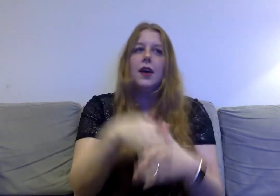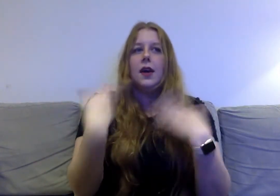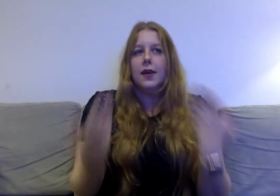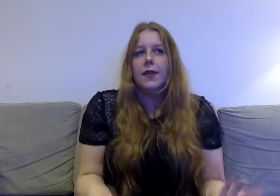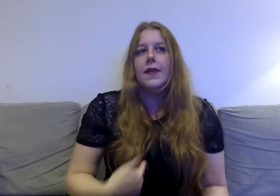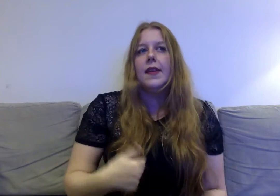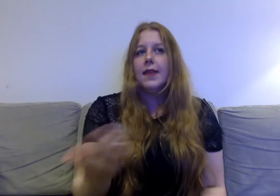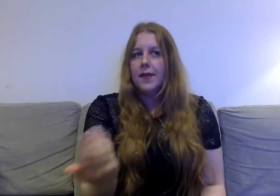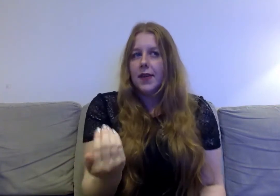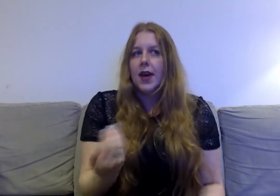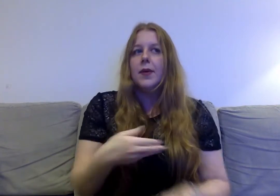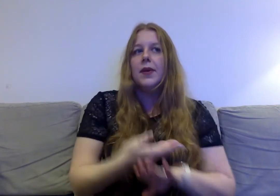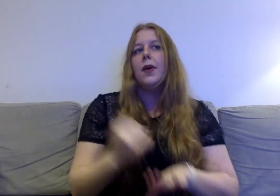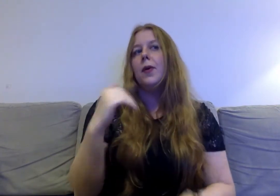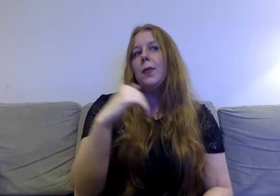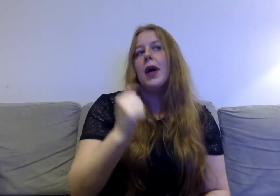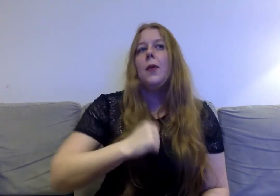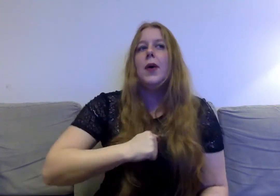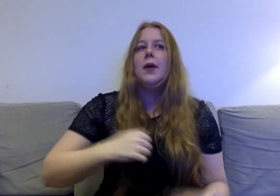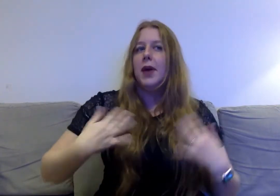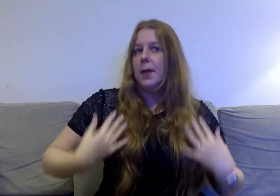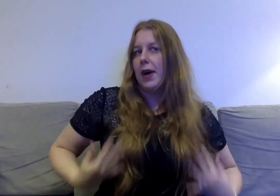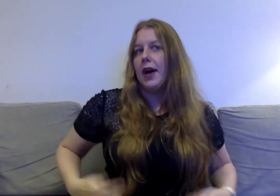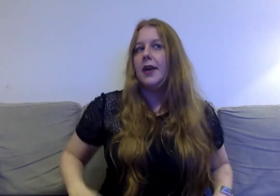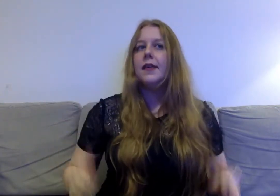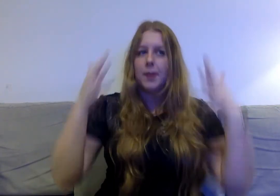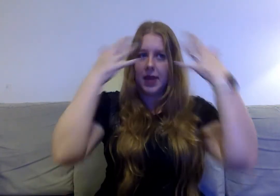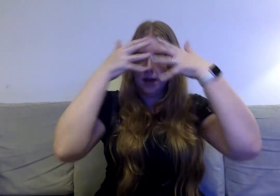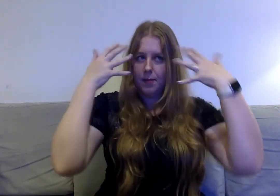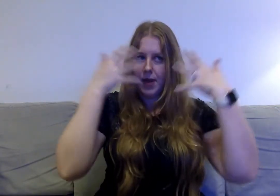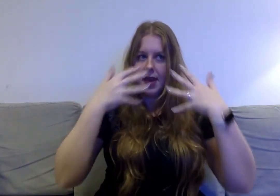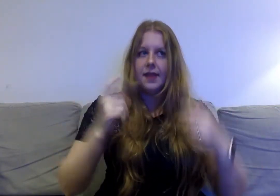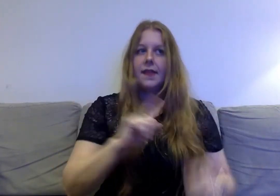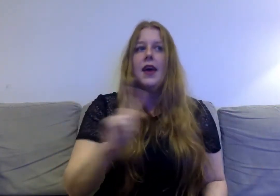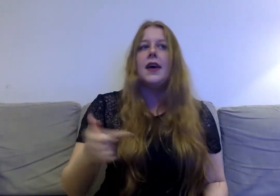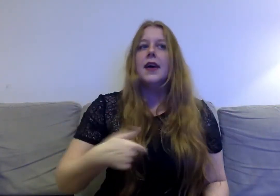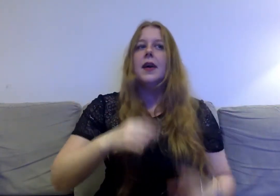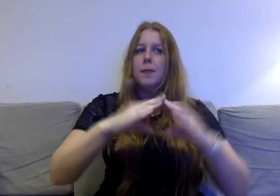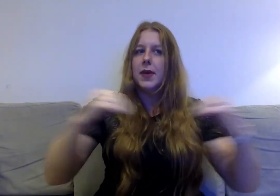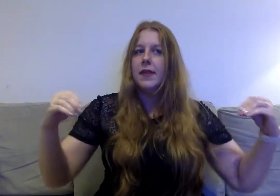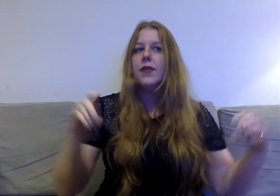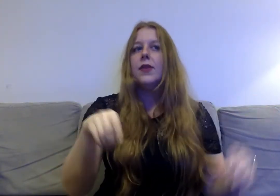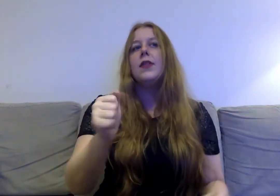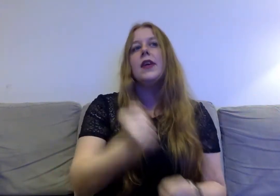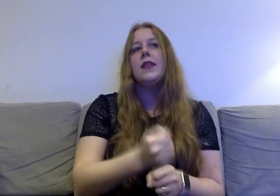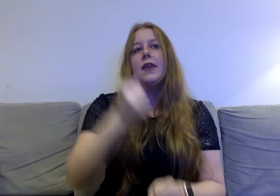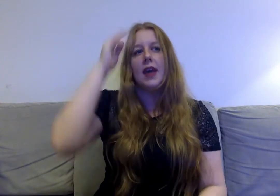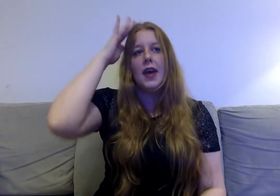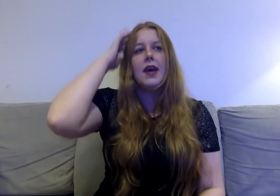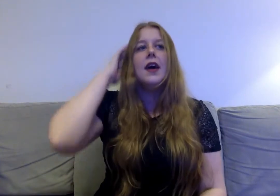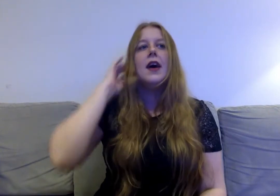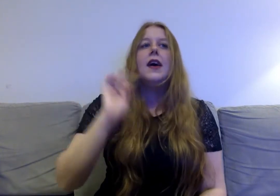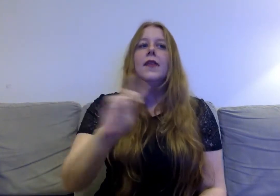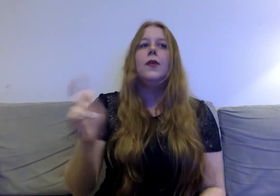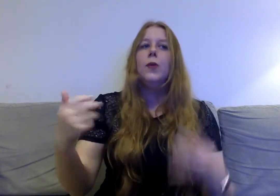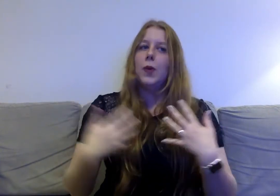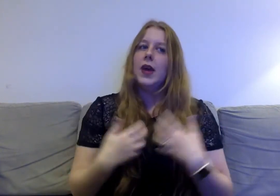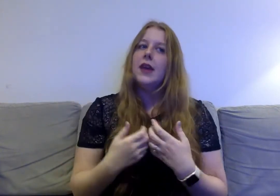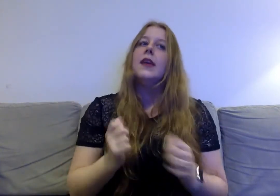Since I've come on over, well my body's been a mess And I miss your ginger hair and the way you